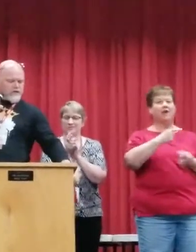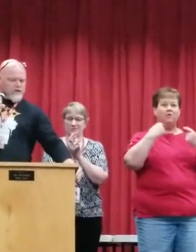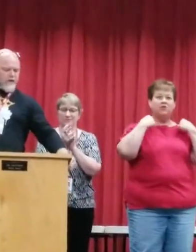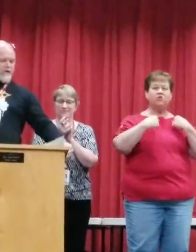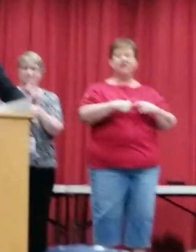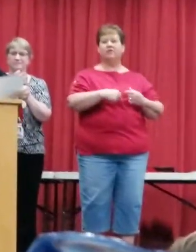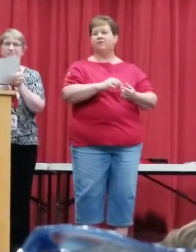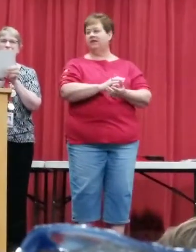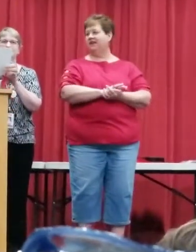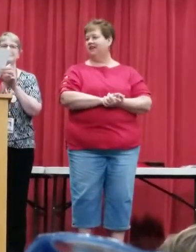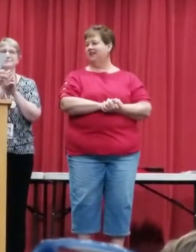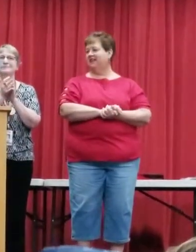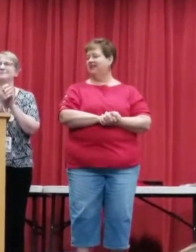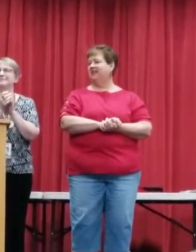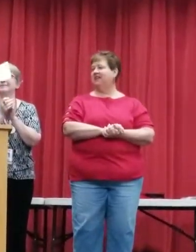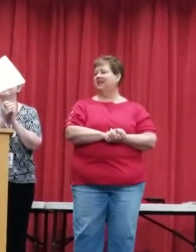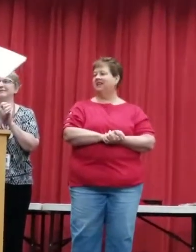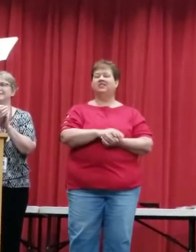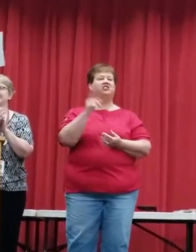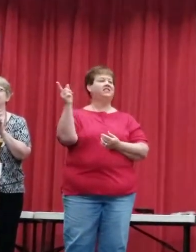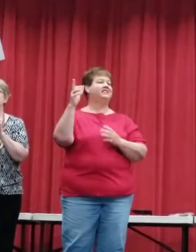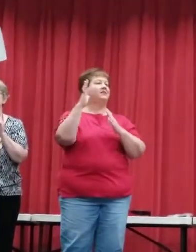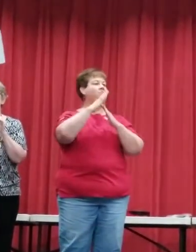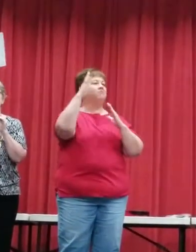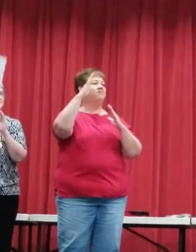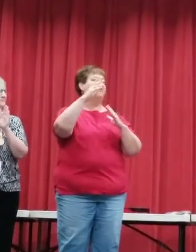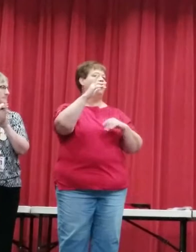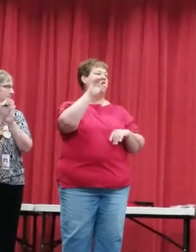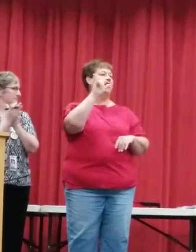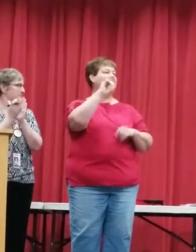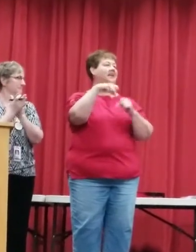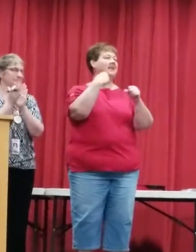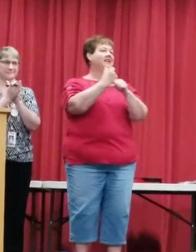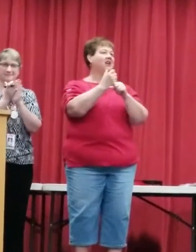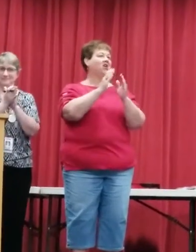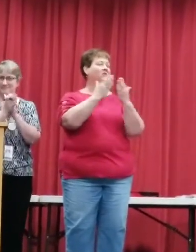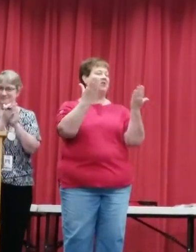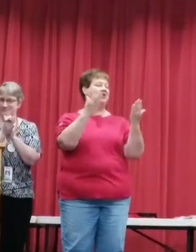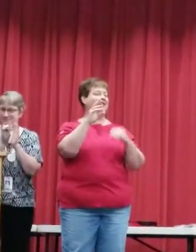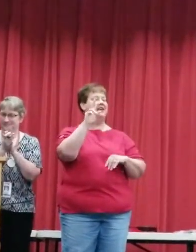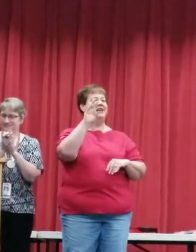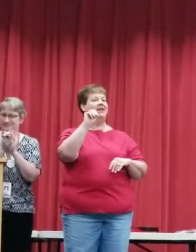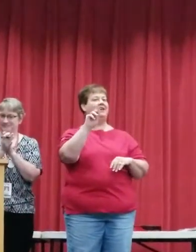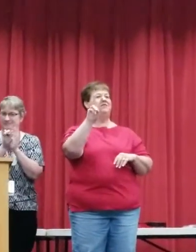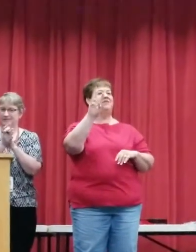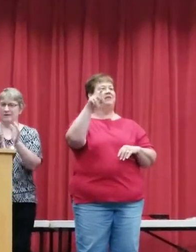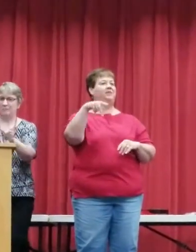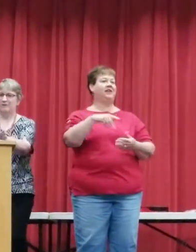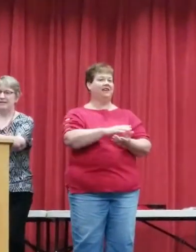She also has the yearbook MVP. Thank you. Thank